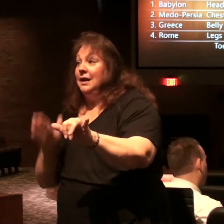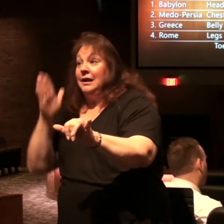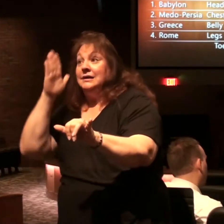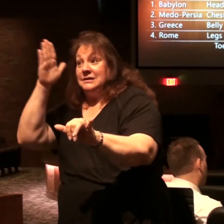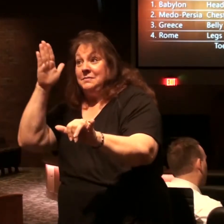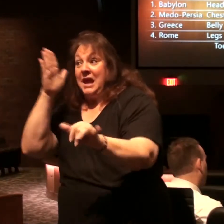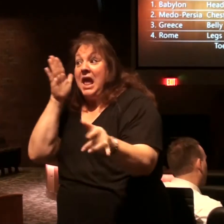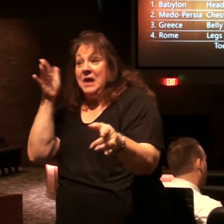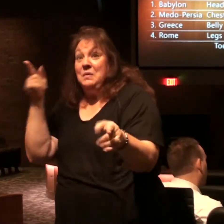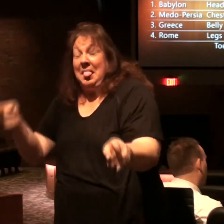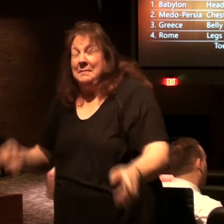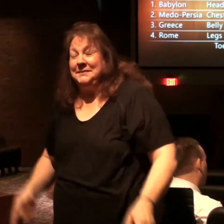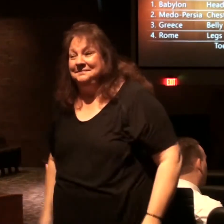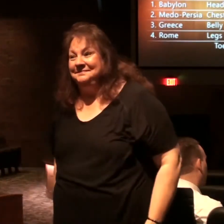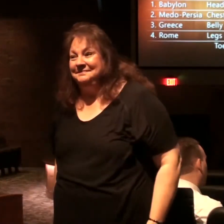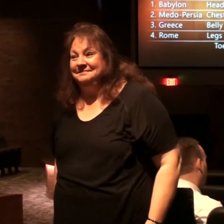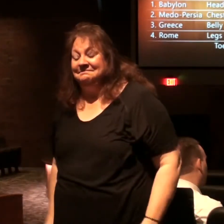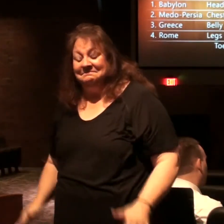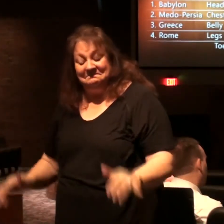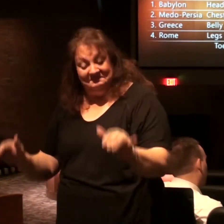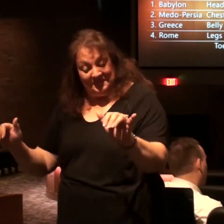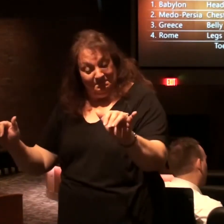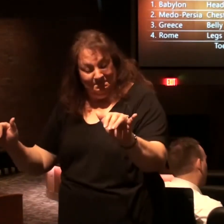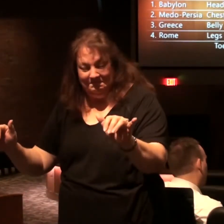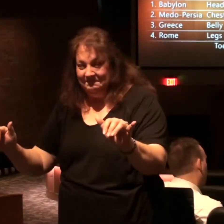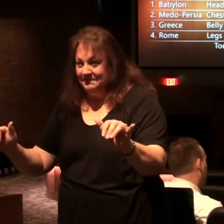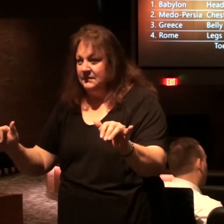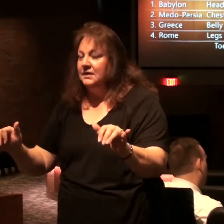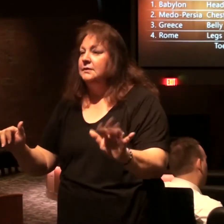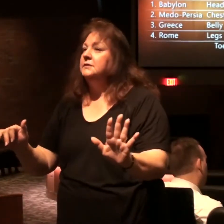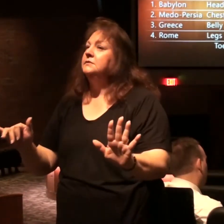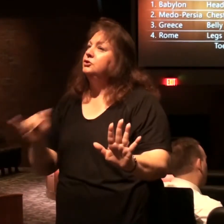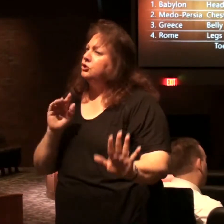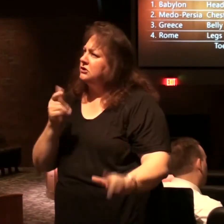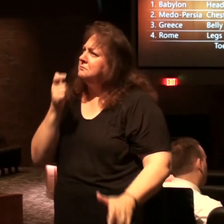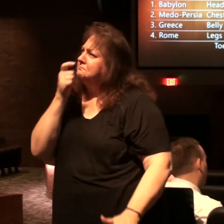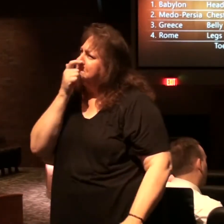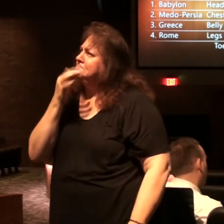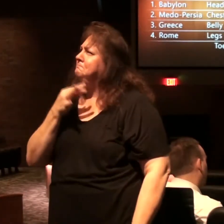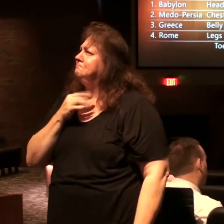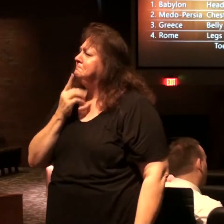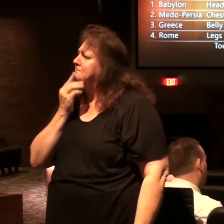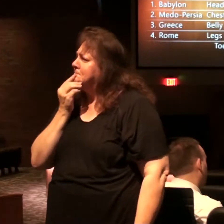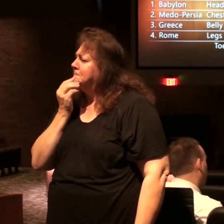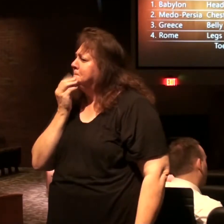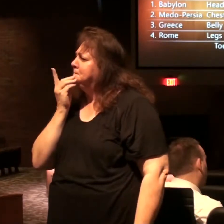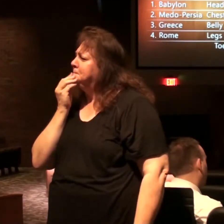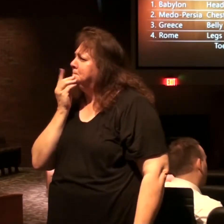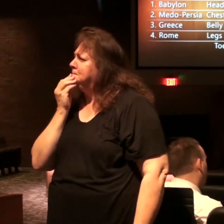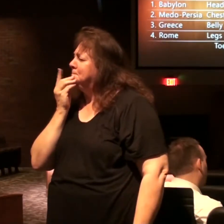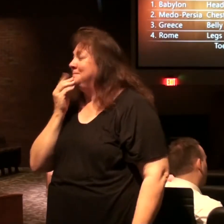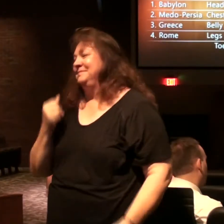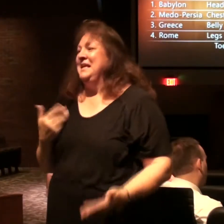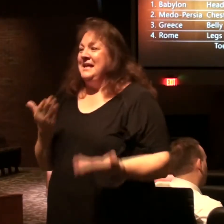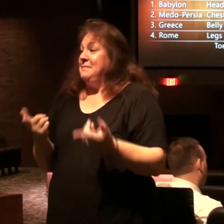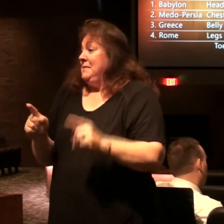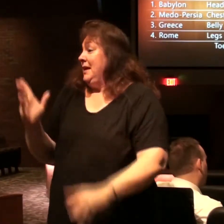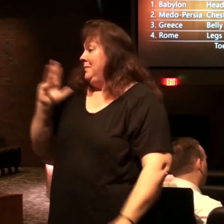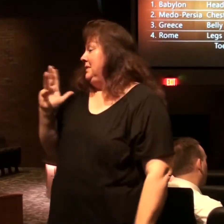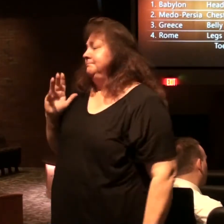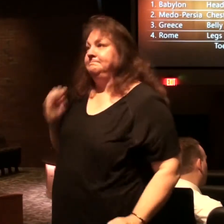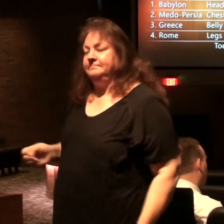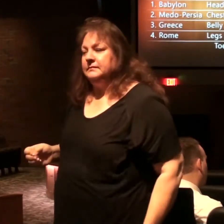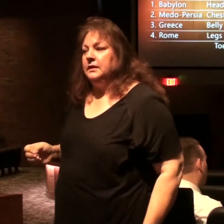come about that way just a point of interest we know it's not happened in the past